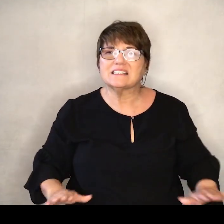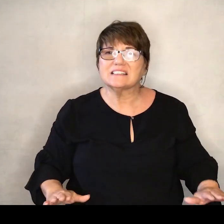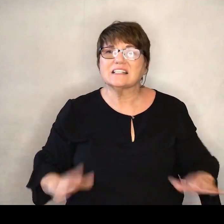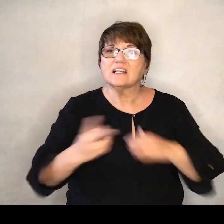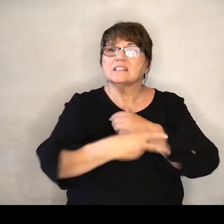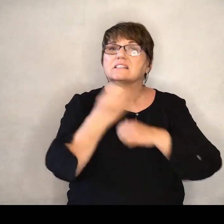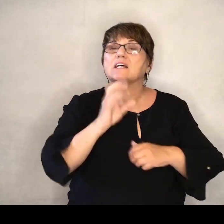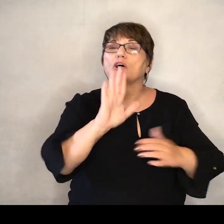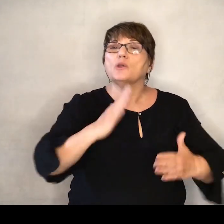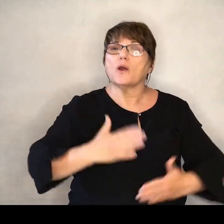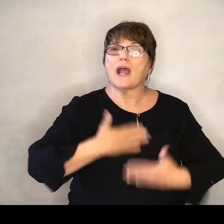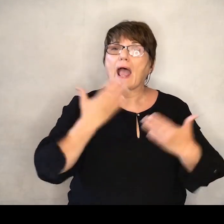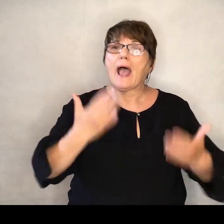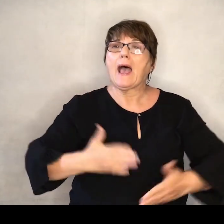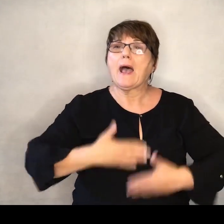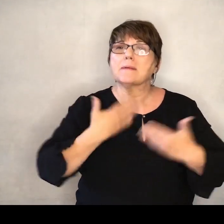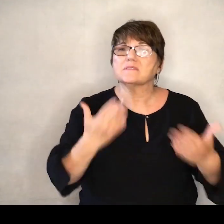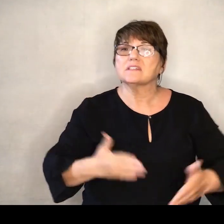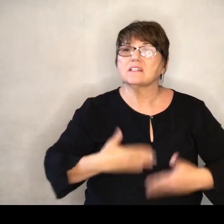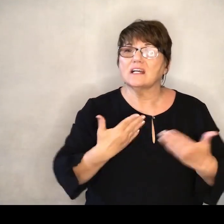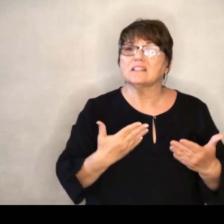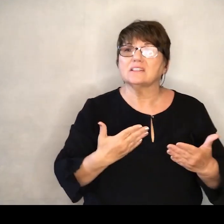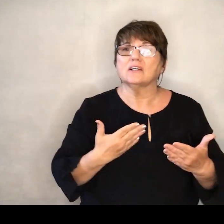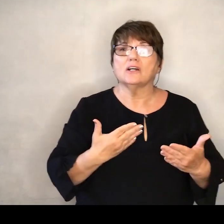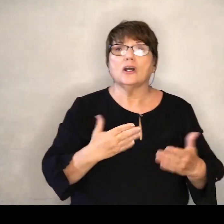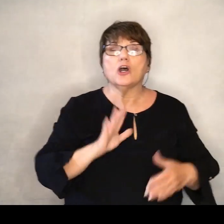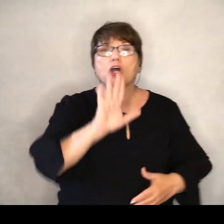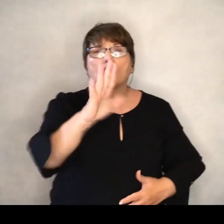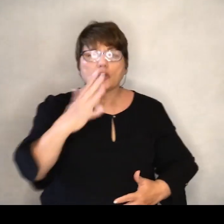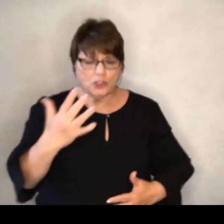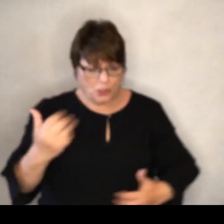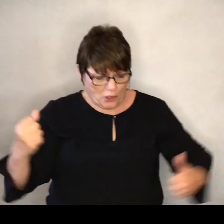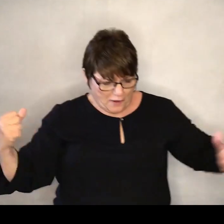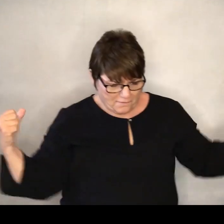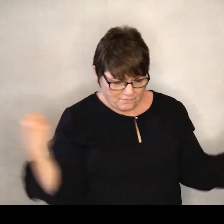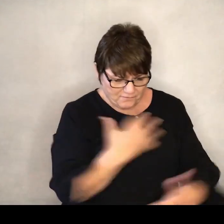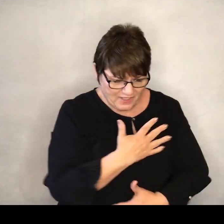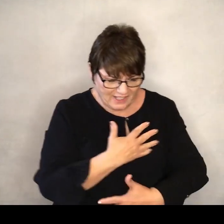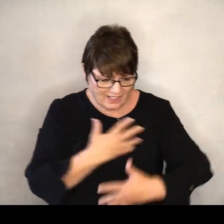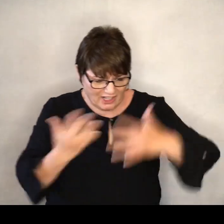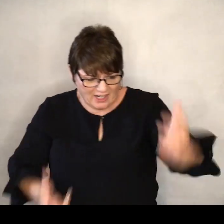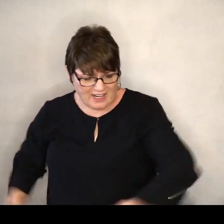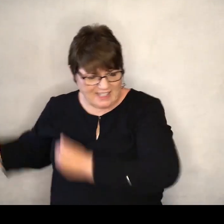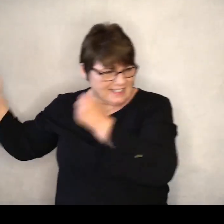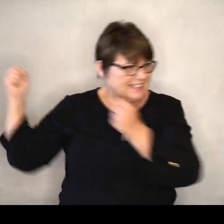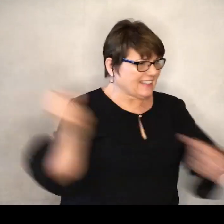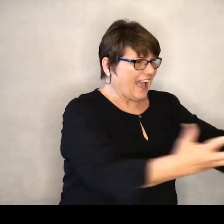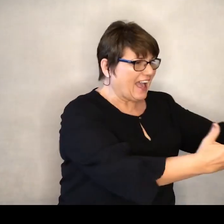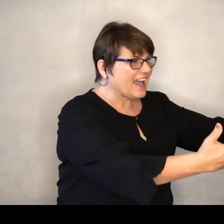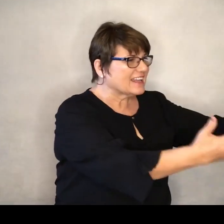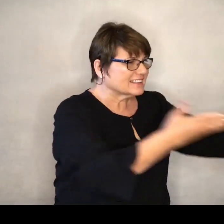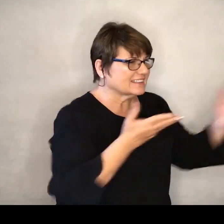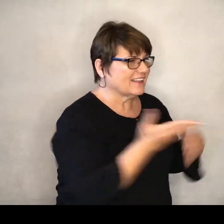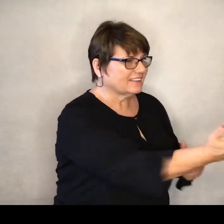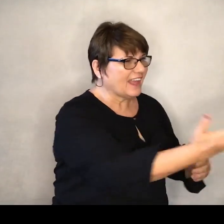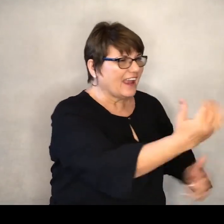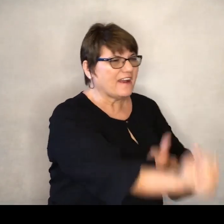happiness Cast your fear in the